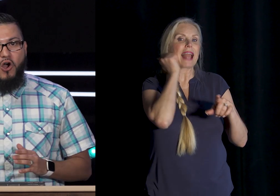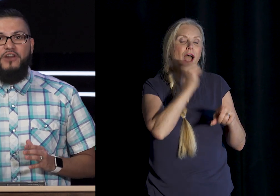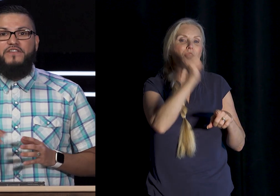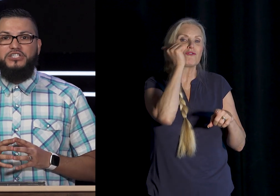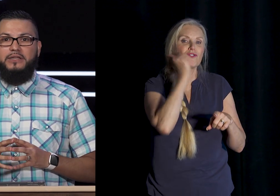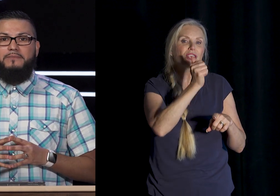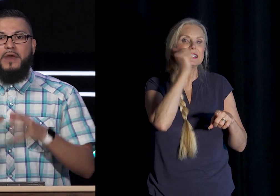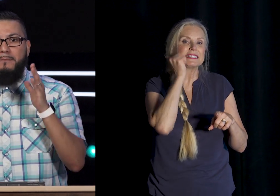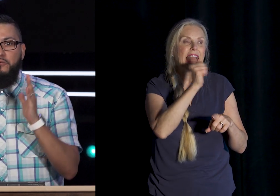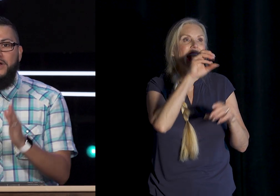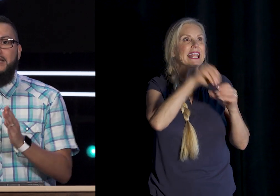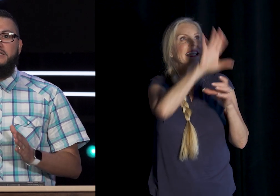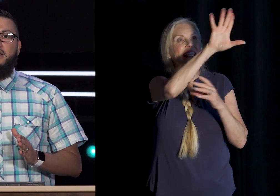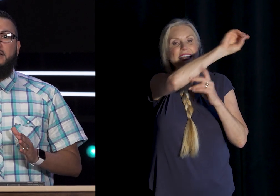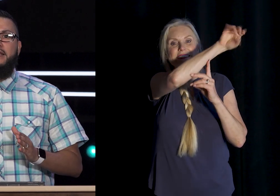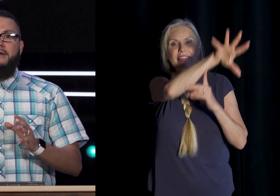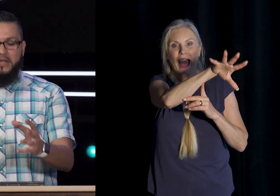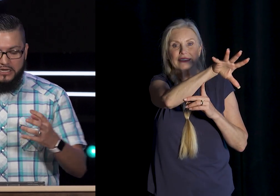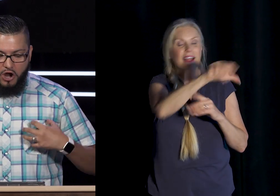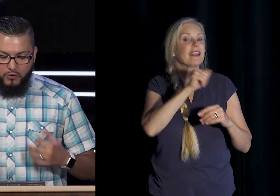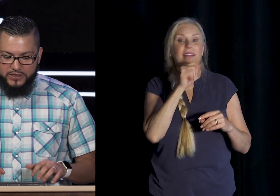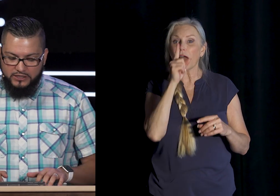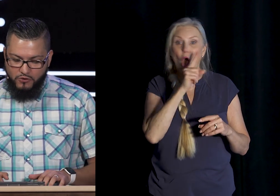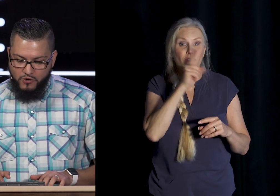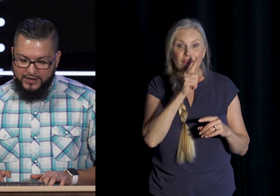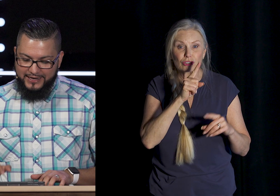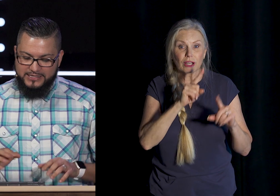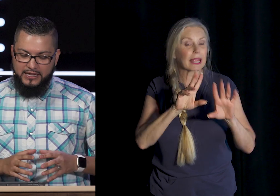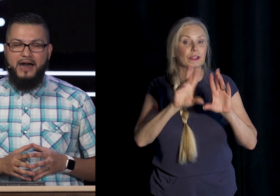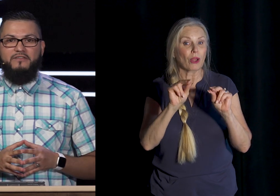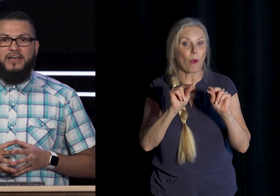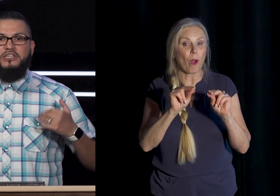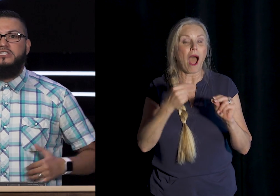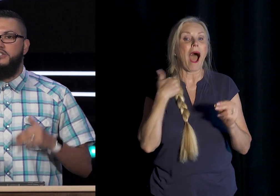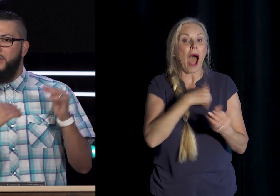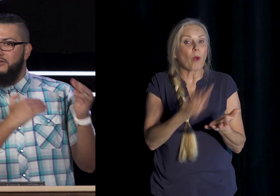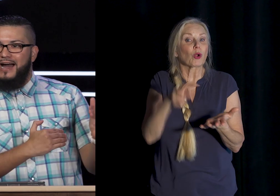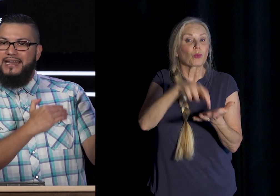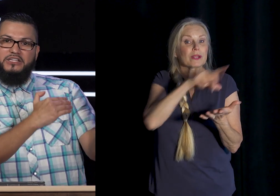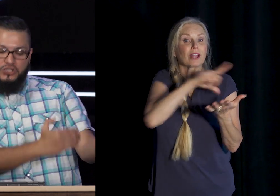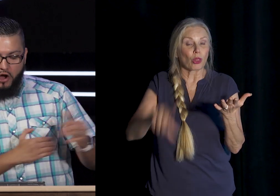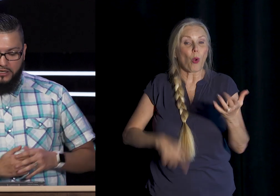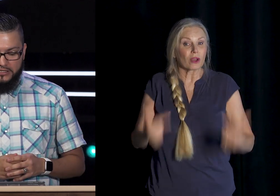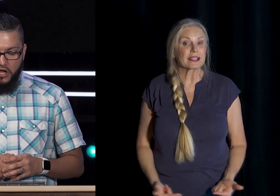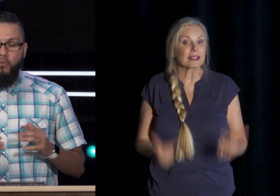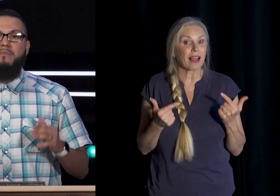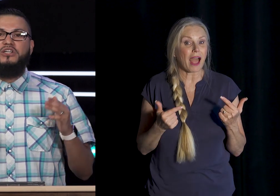artificially But realistically Because our risen Lord is alive So since we are Not in darkness We must